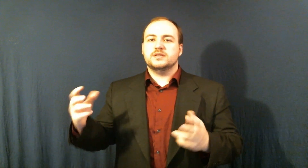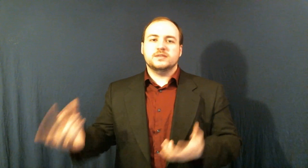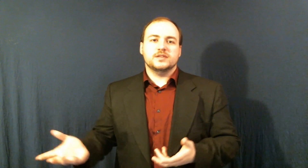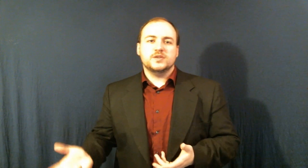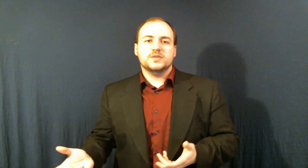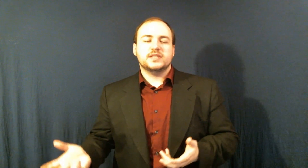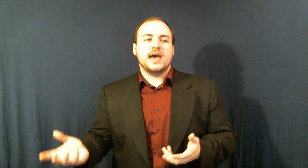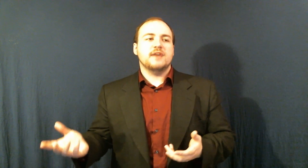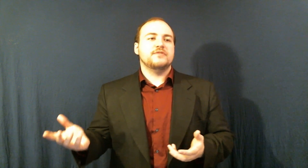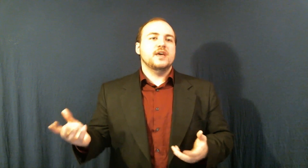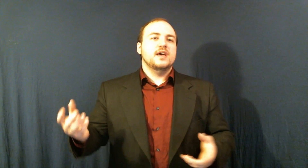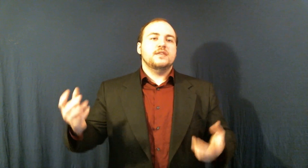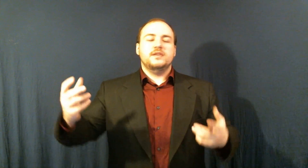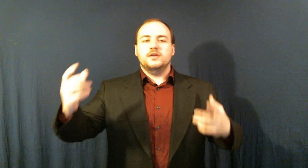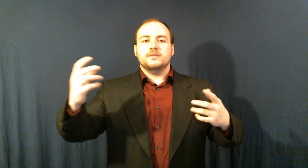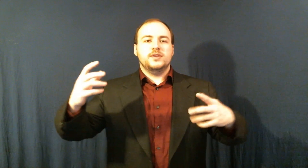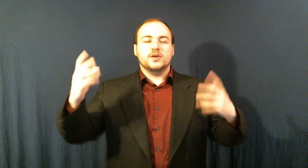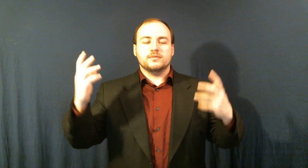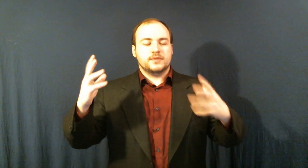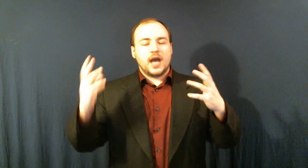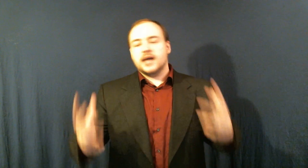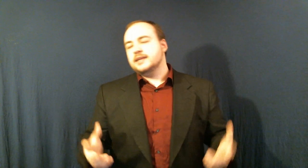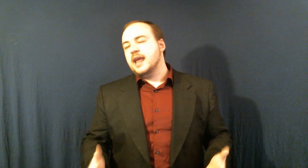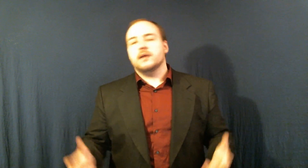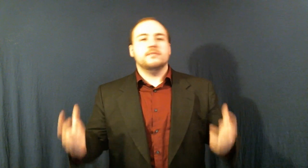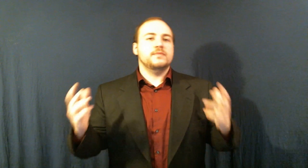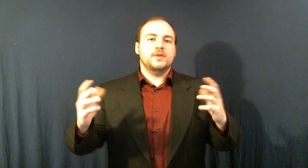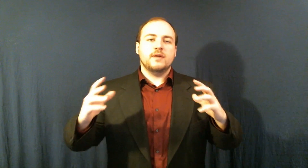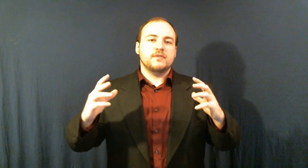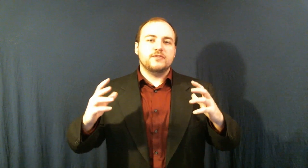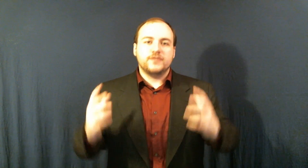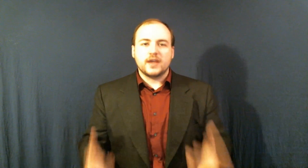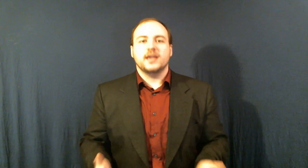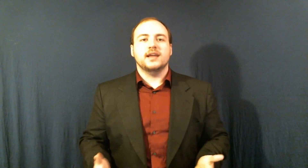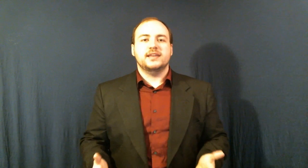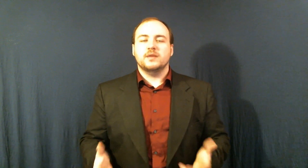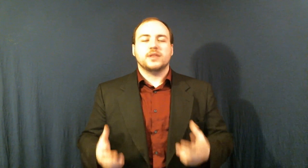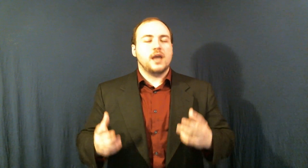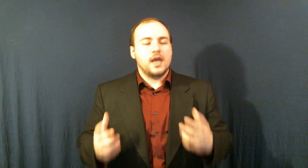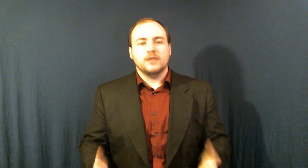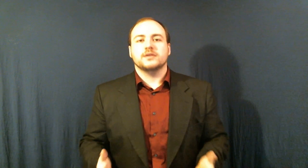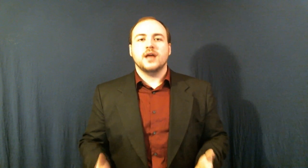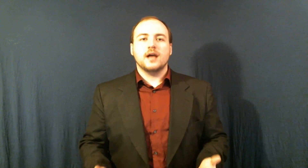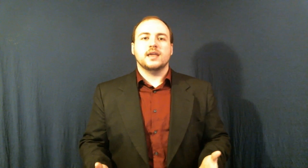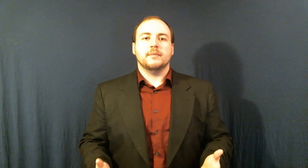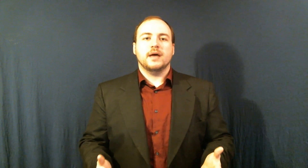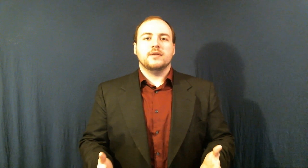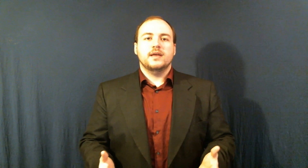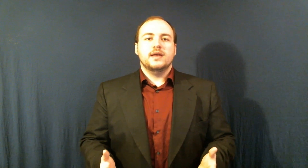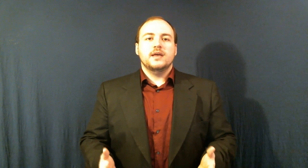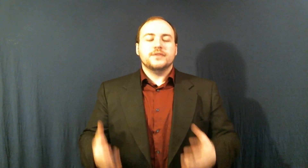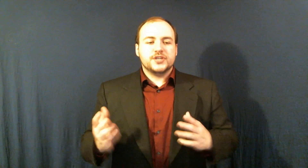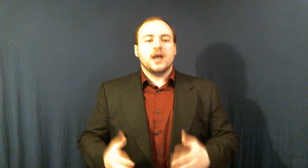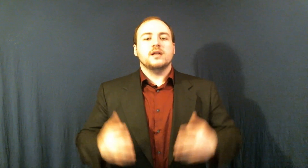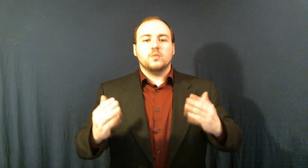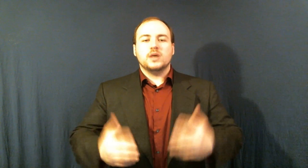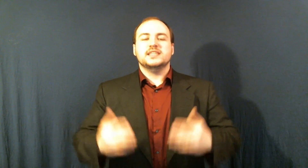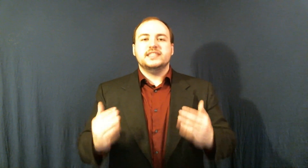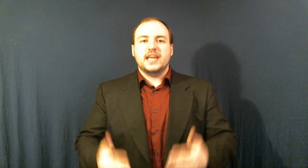zoo staff God damn you have no fucking idea what the hell you're talking about The child was in